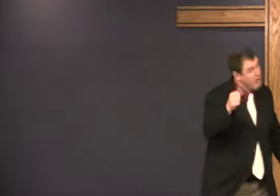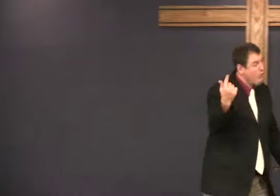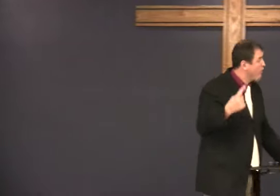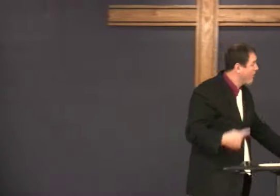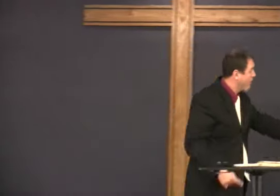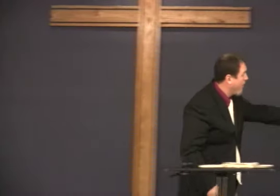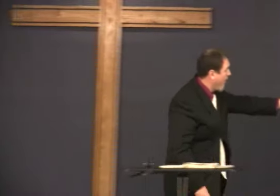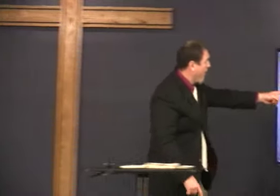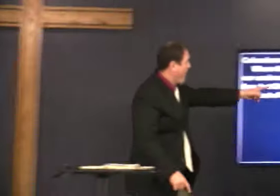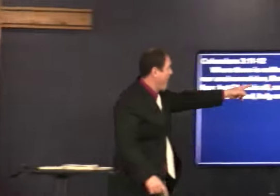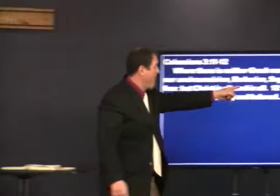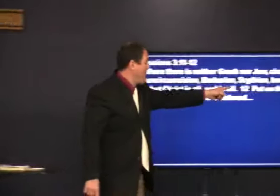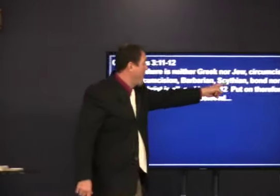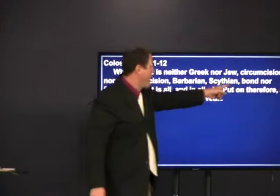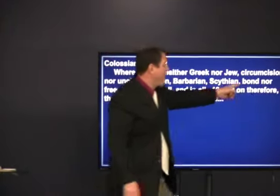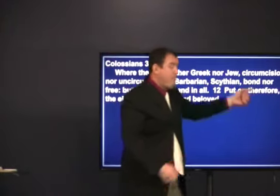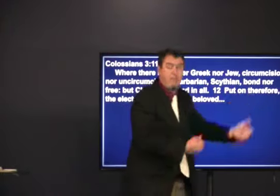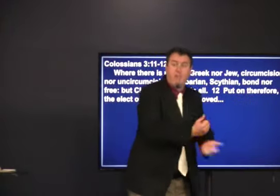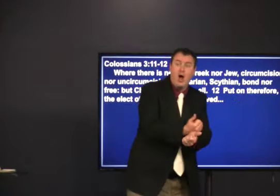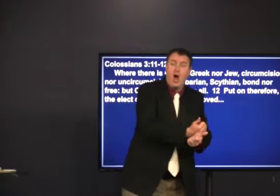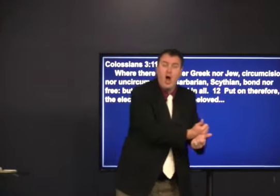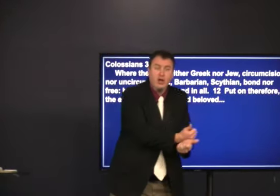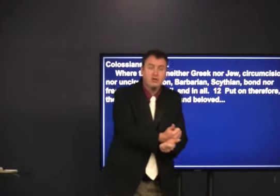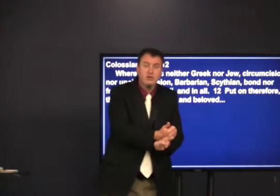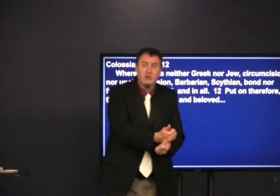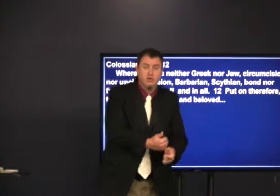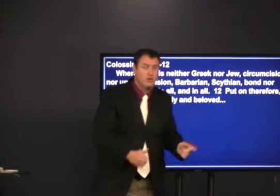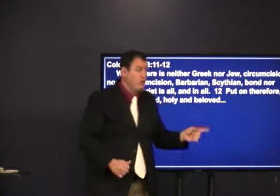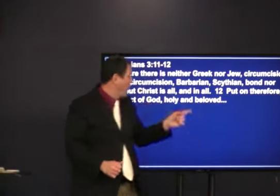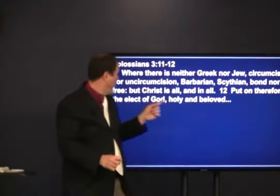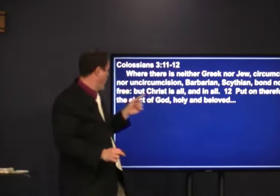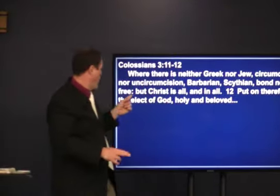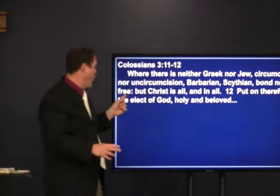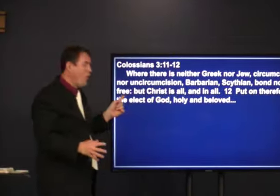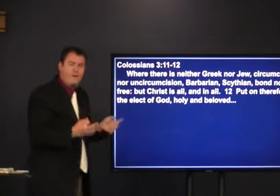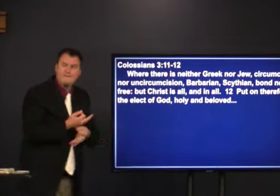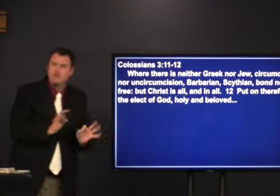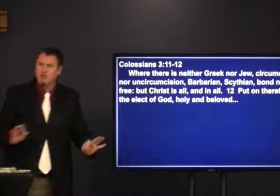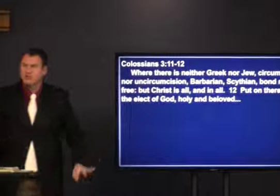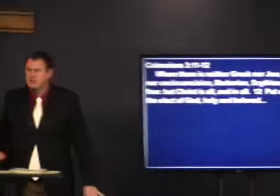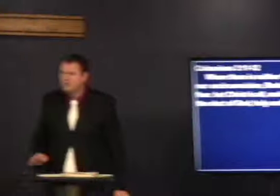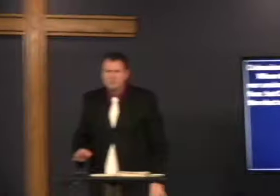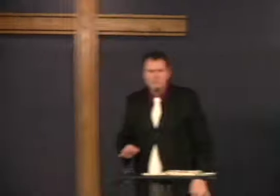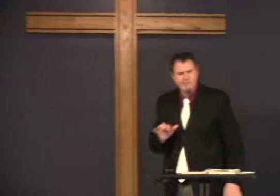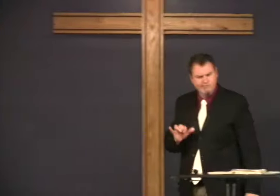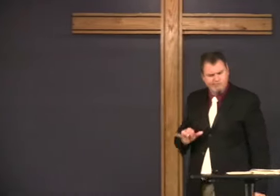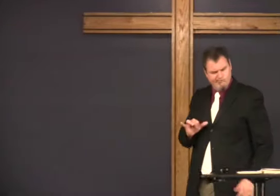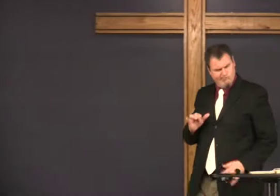Now, understand. Bond more free. Come.